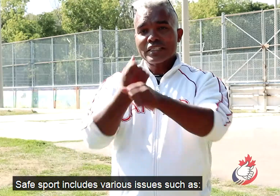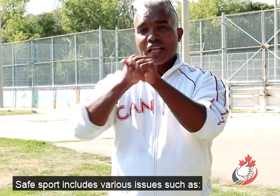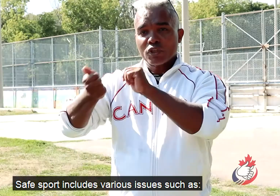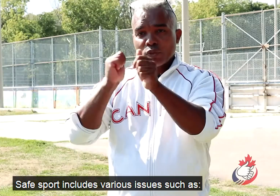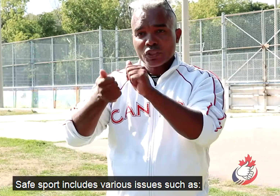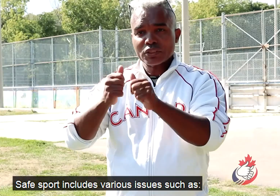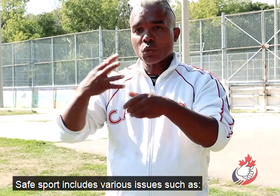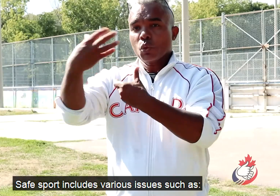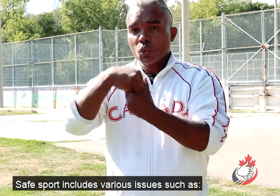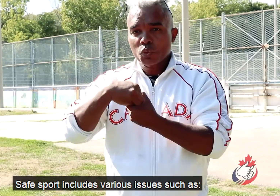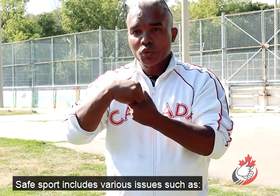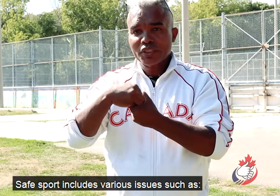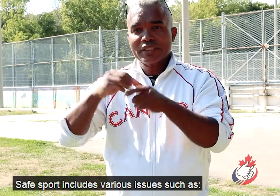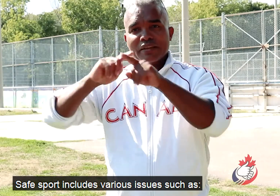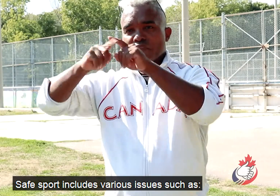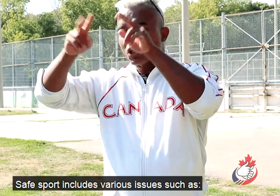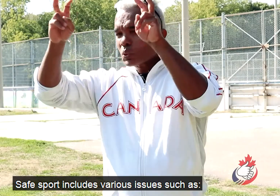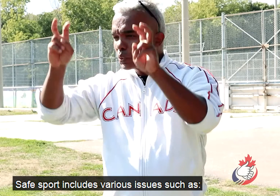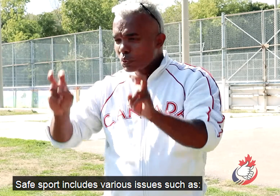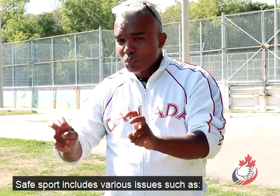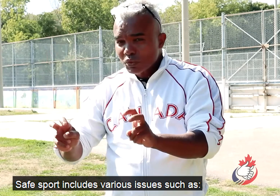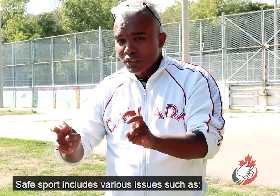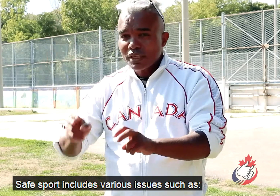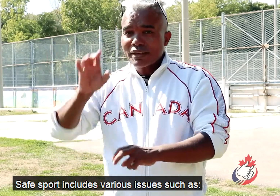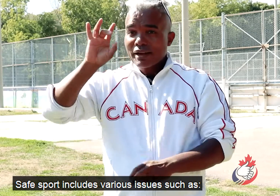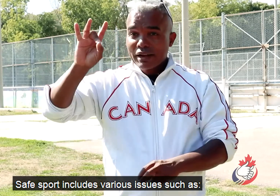Save sport includes various issues such as